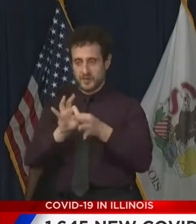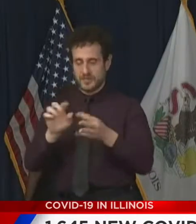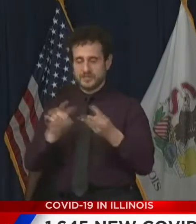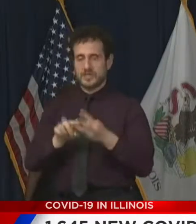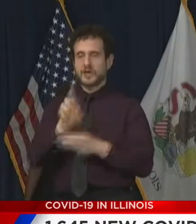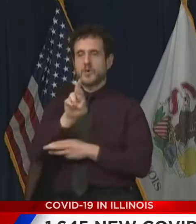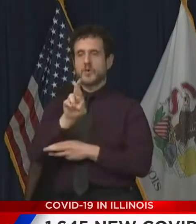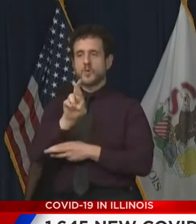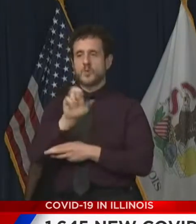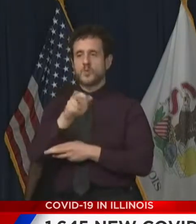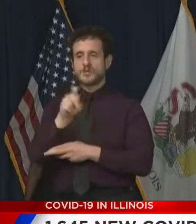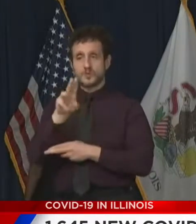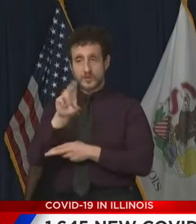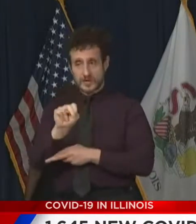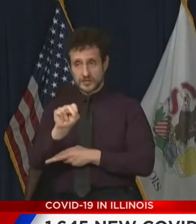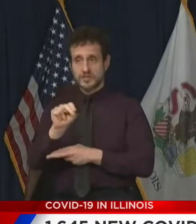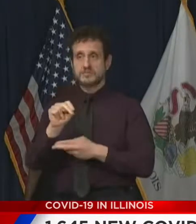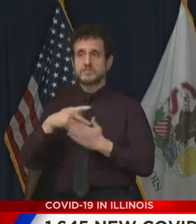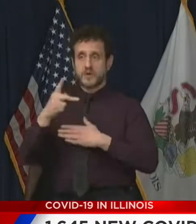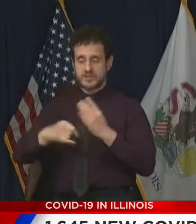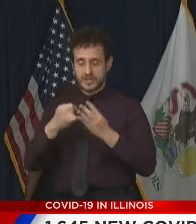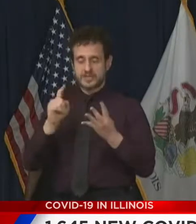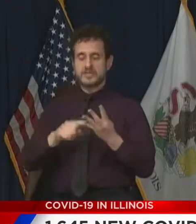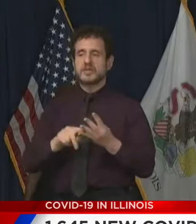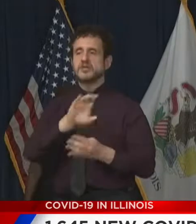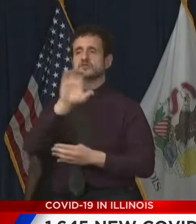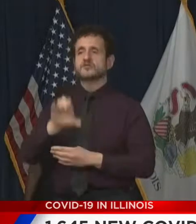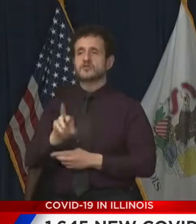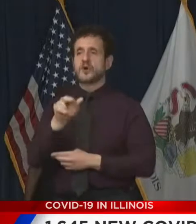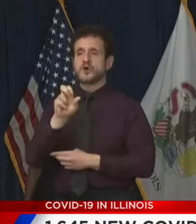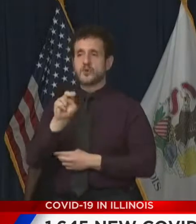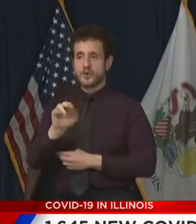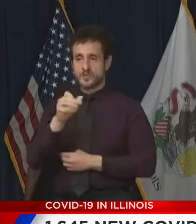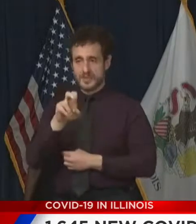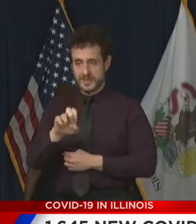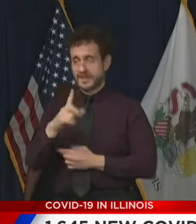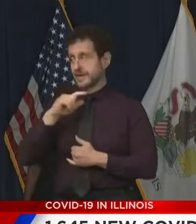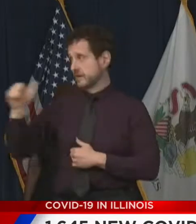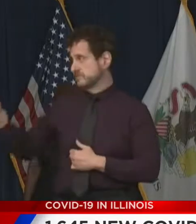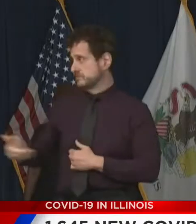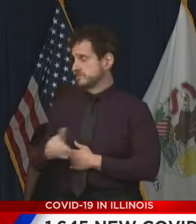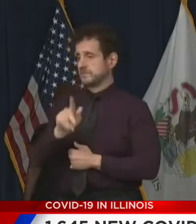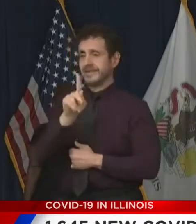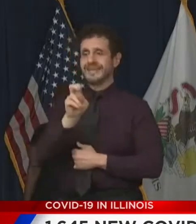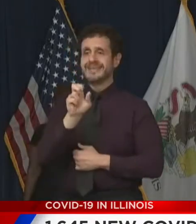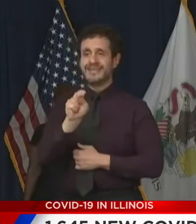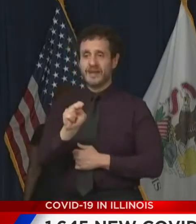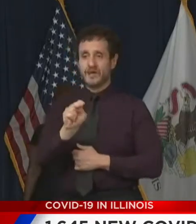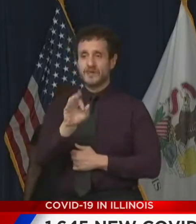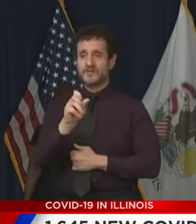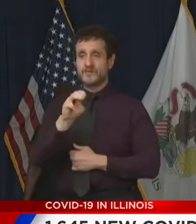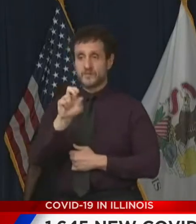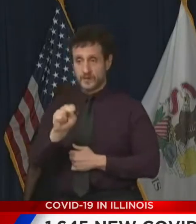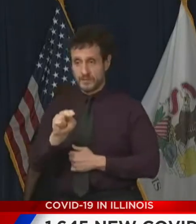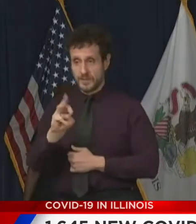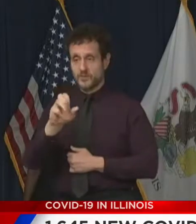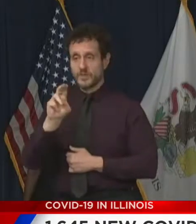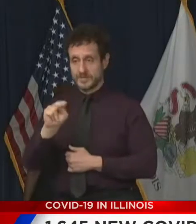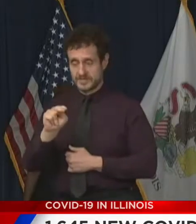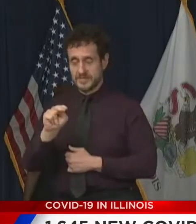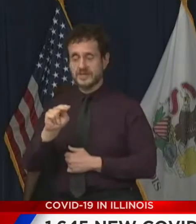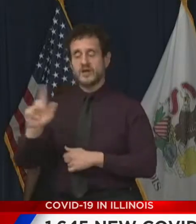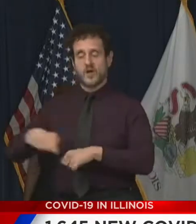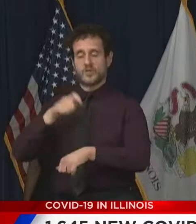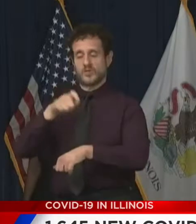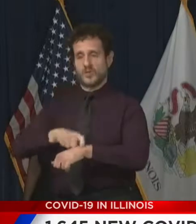and of course the Chicago Urban League. Now, I'd like to introduce Karen Freeman-Wilson of the Chicago Urban League, a great partner of ours and a long-time small business